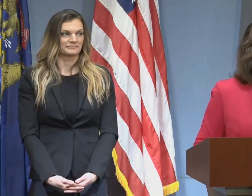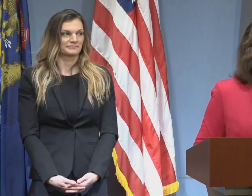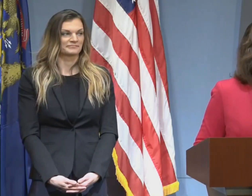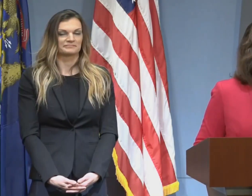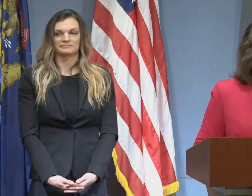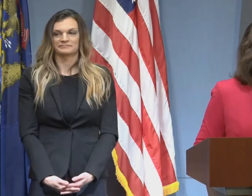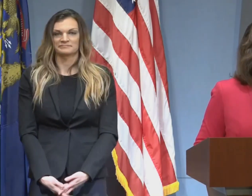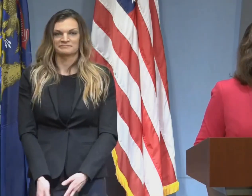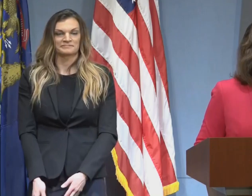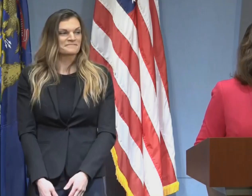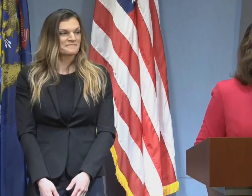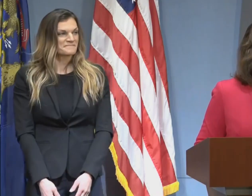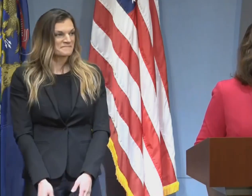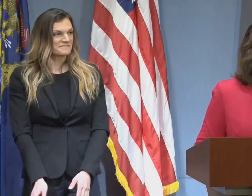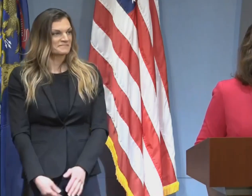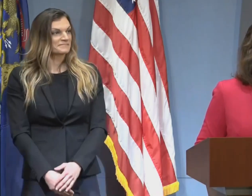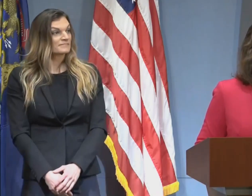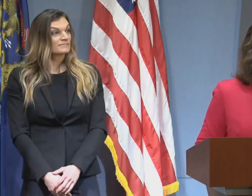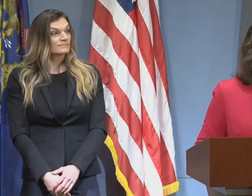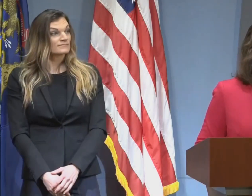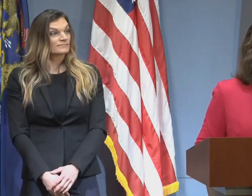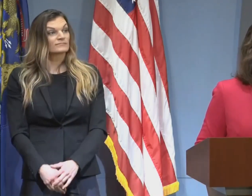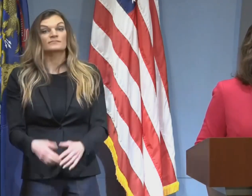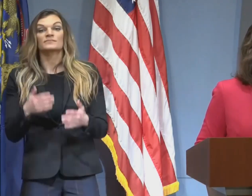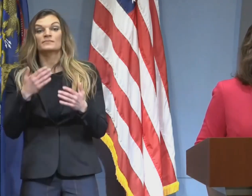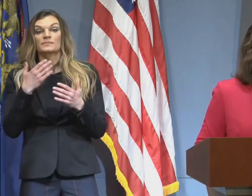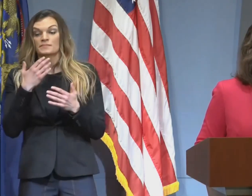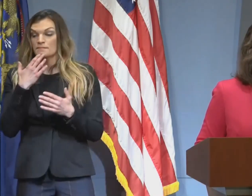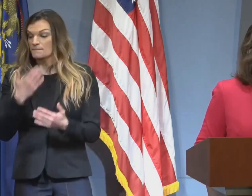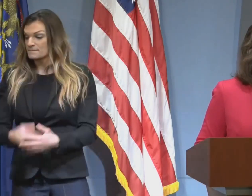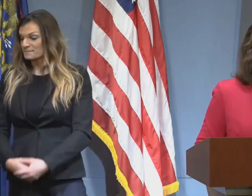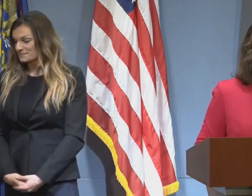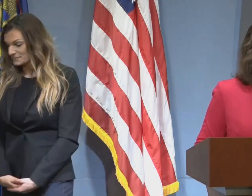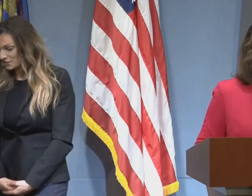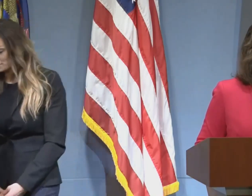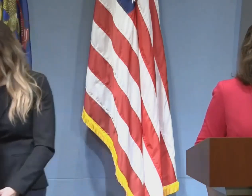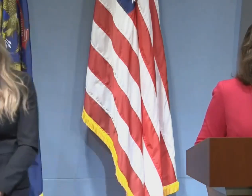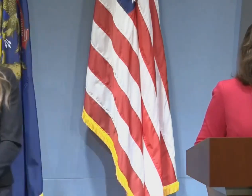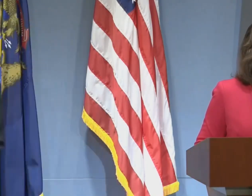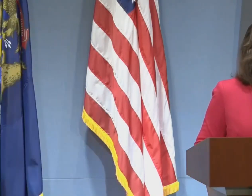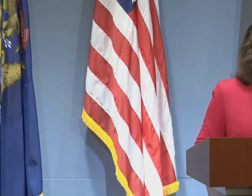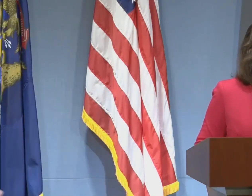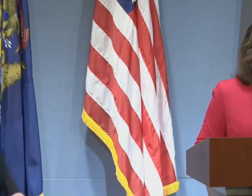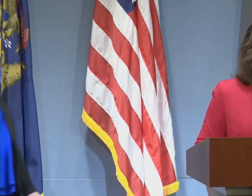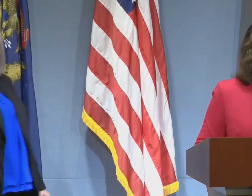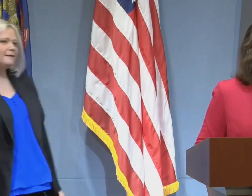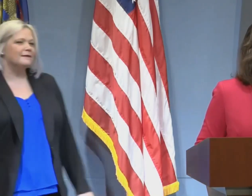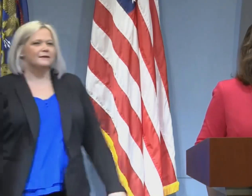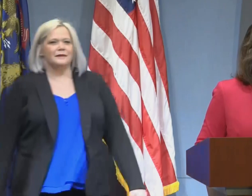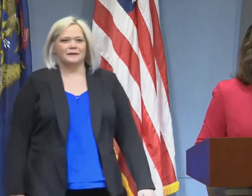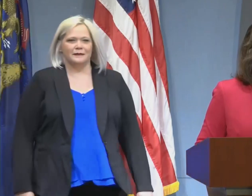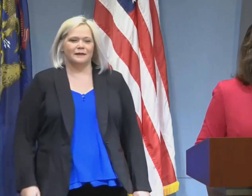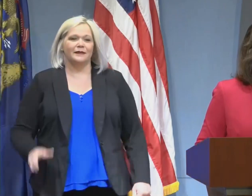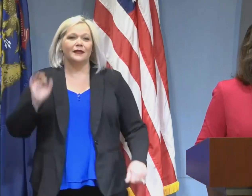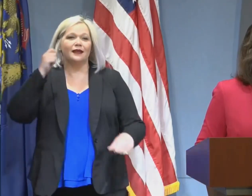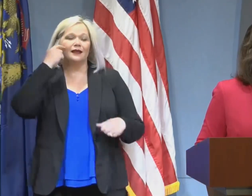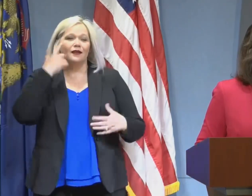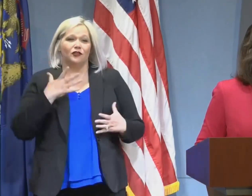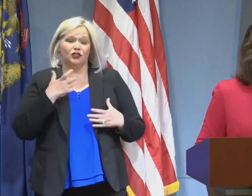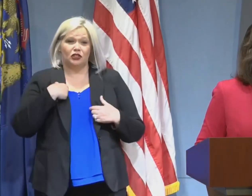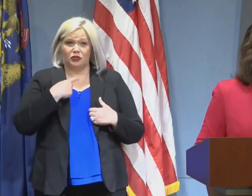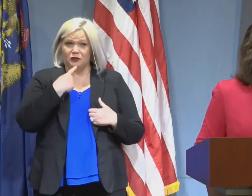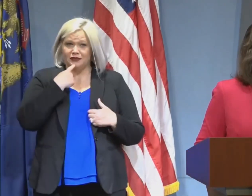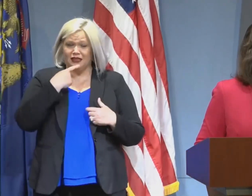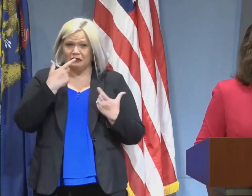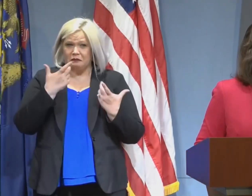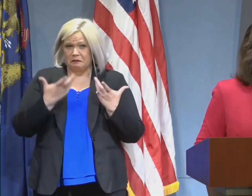Governor, you mentioned some form of extension of the existing stay-at-home order would likely be necessary. Does that mean it could still